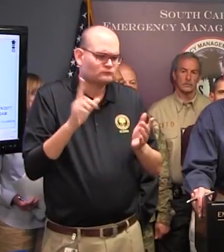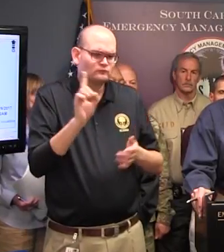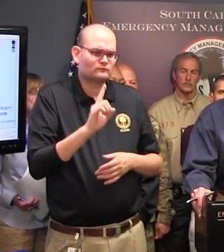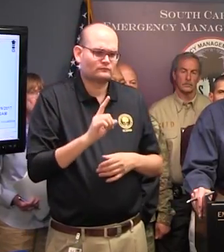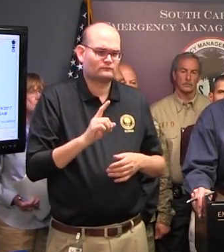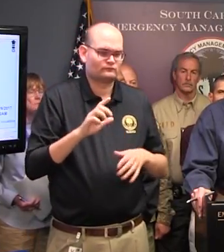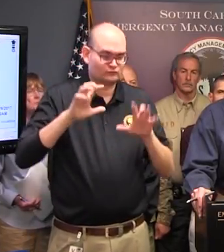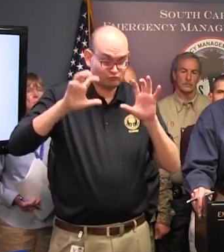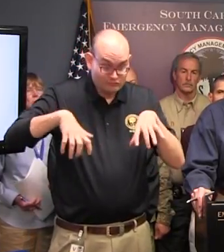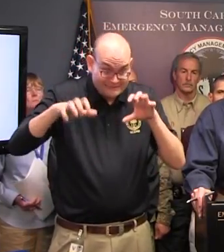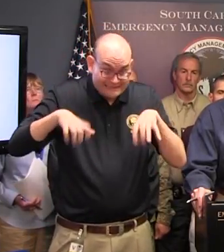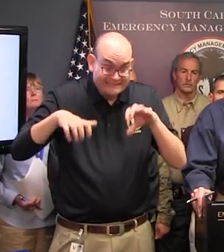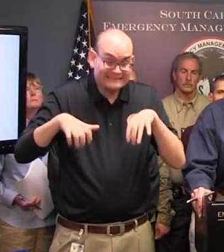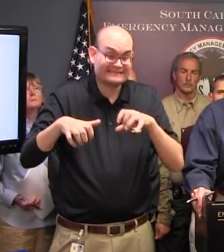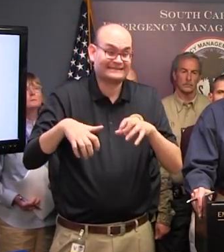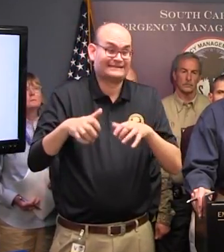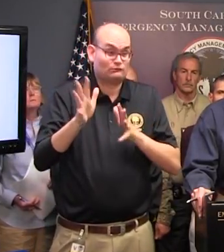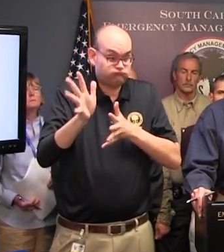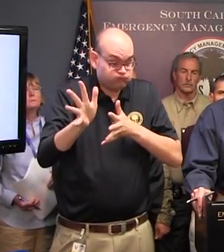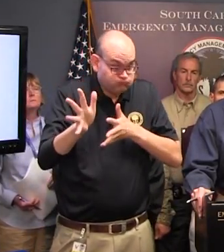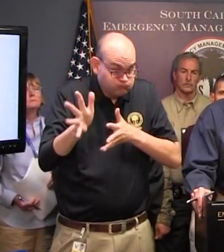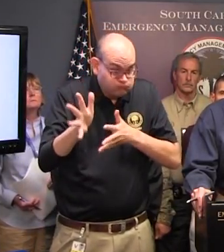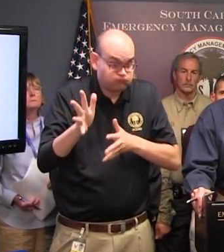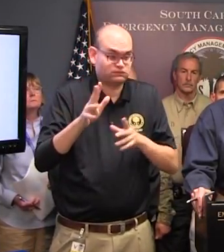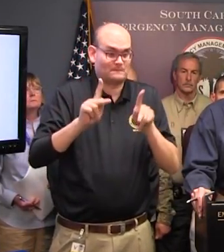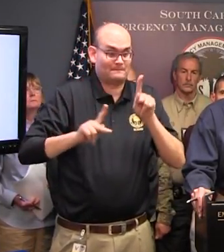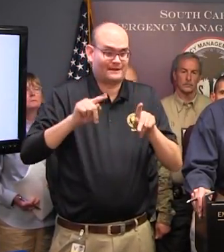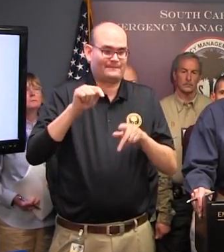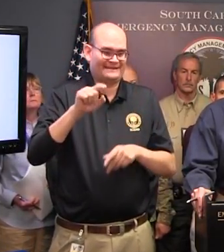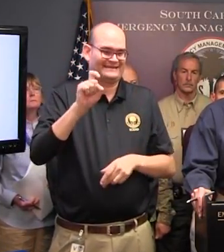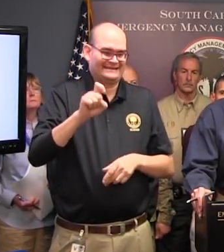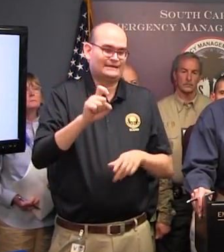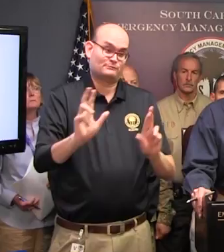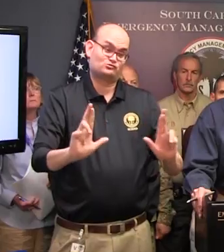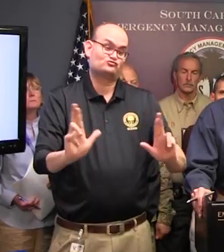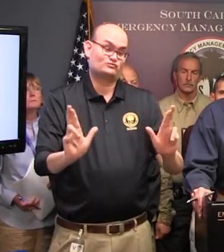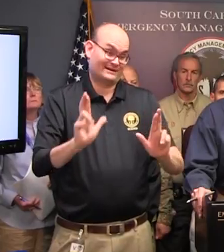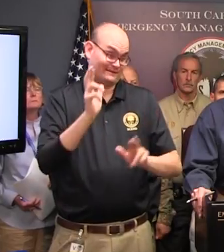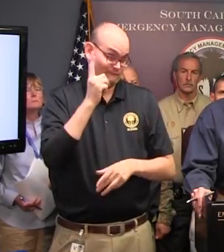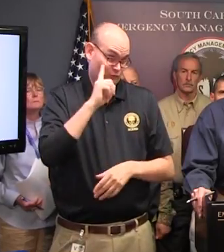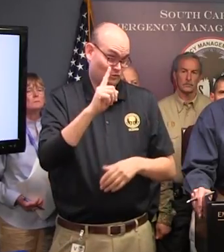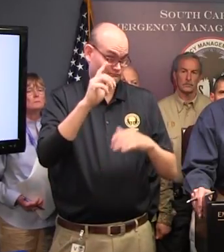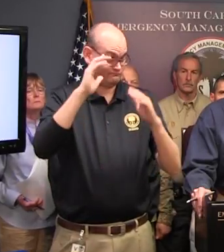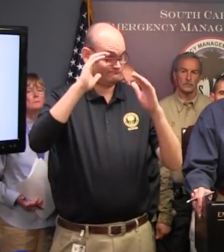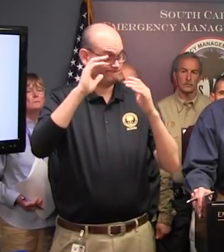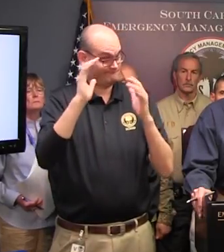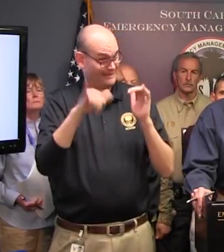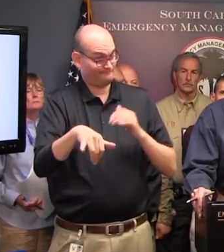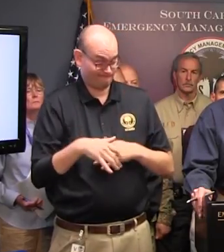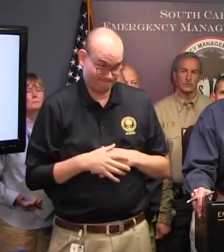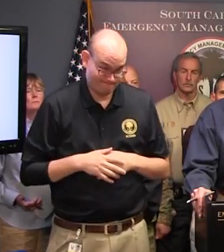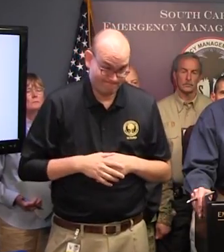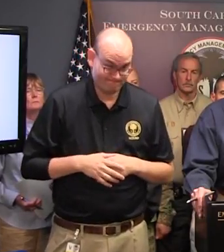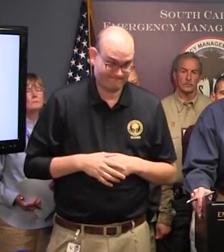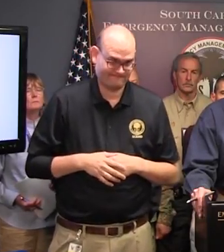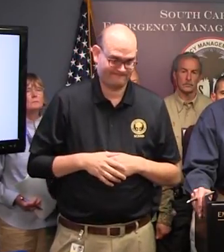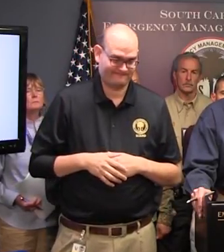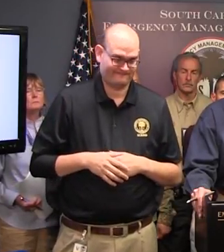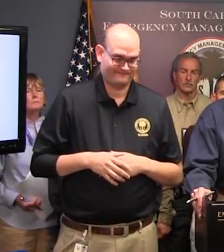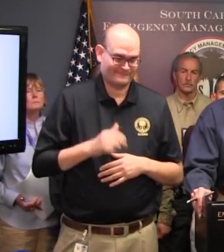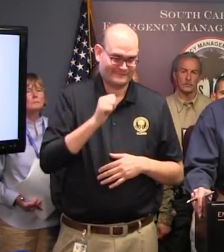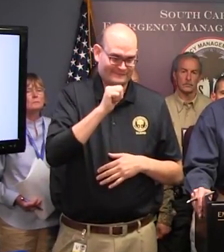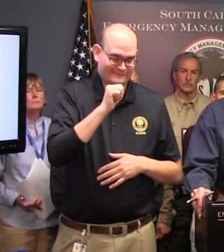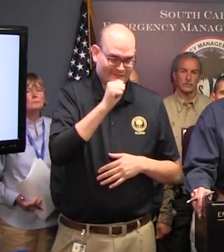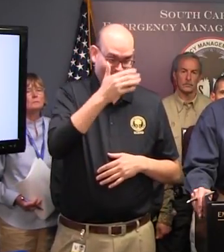they need to get ready for it. And always, this is a hurricane. It's not coming right